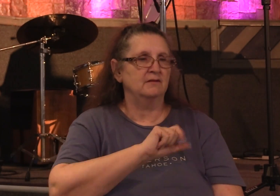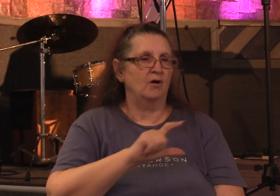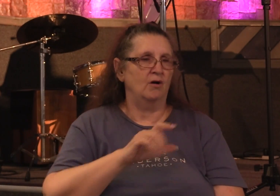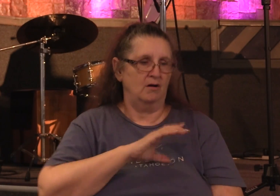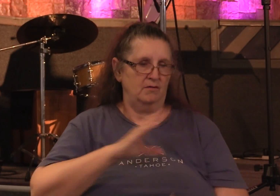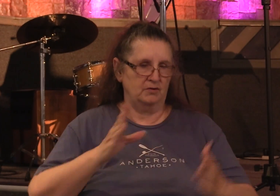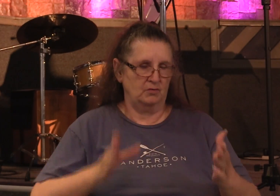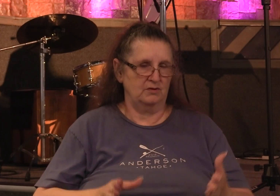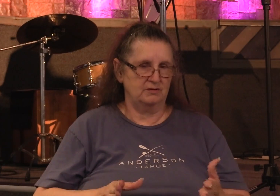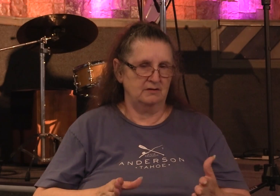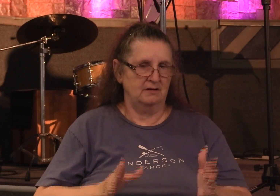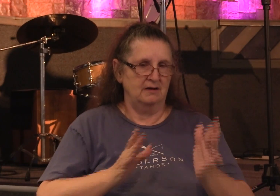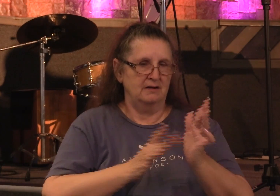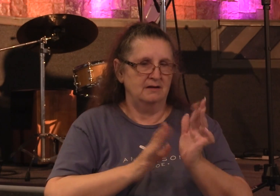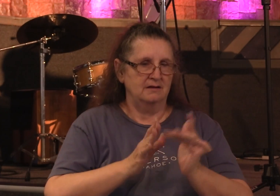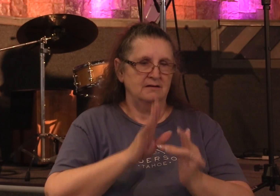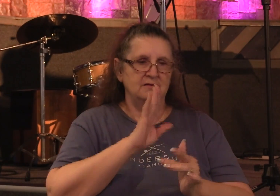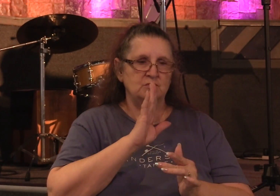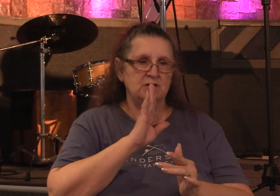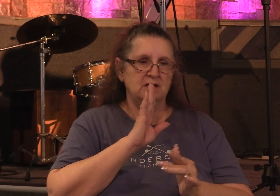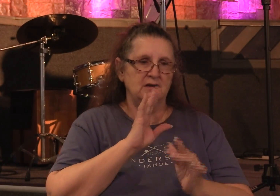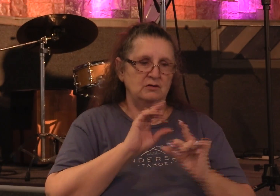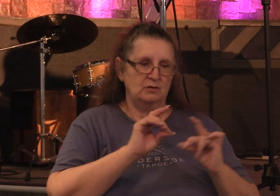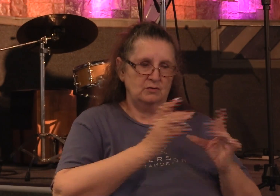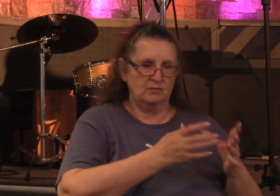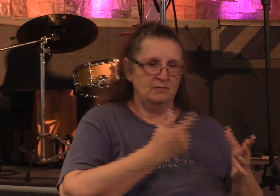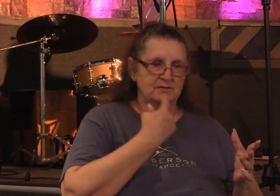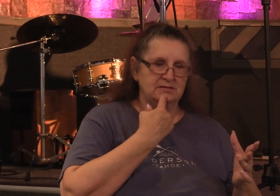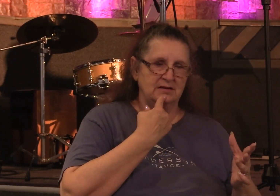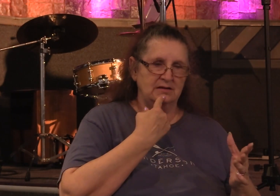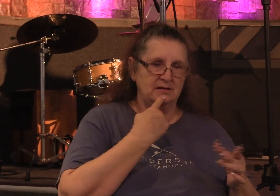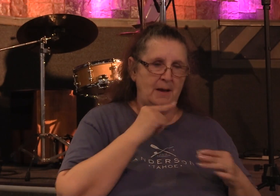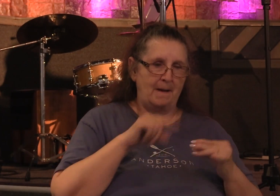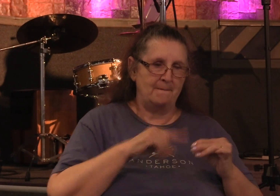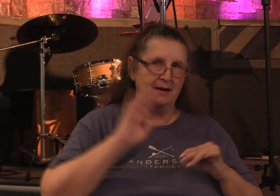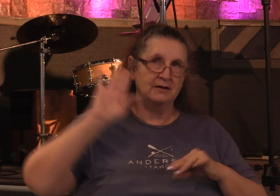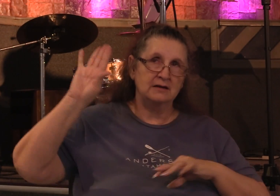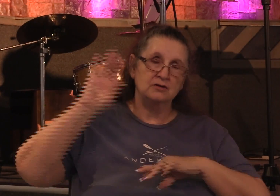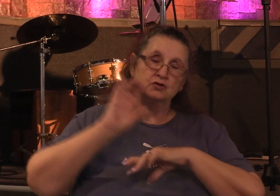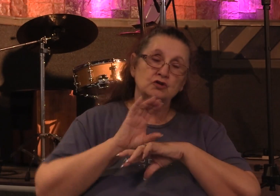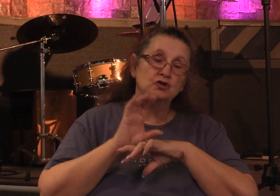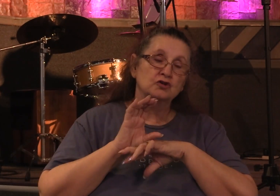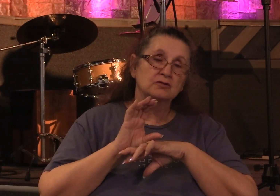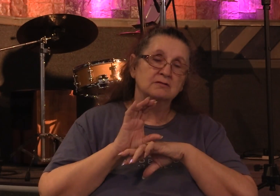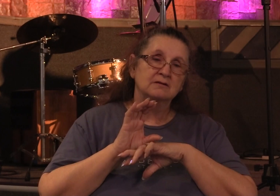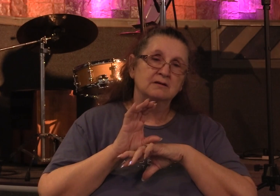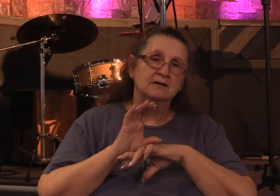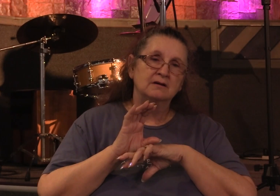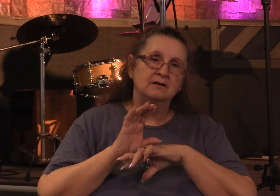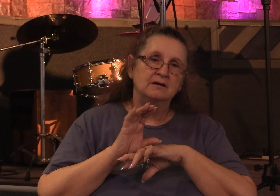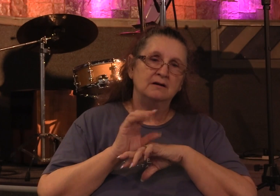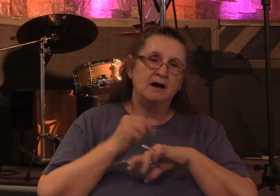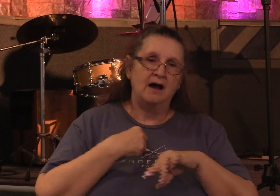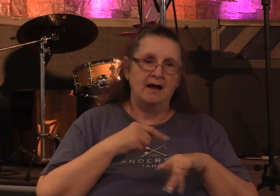Jesus speaking to his disciples said this about his church and I also say to you